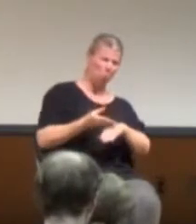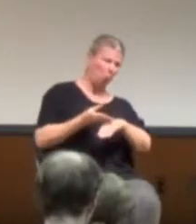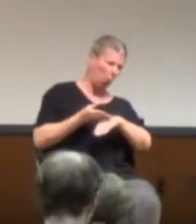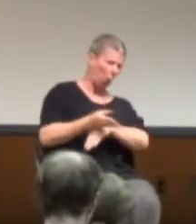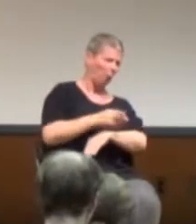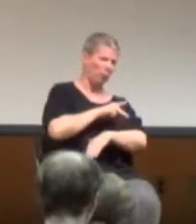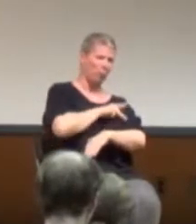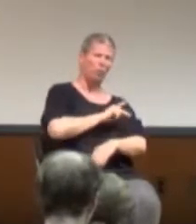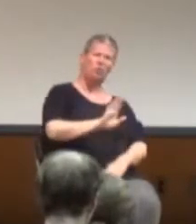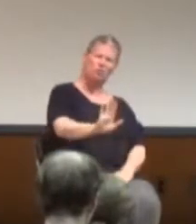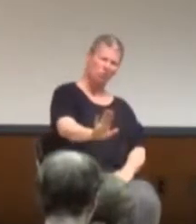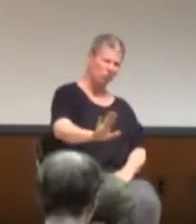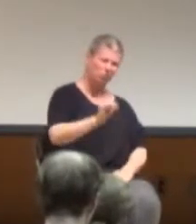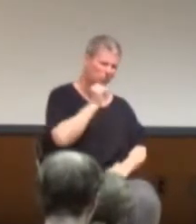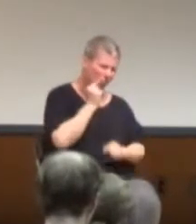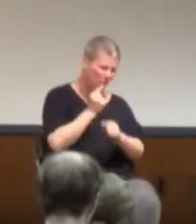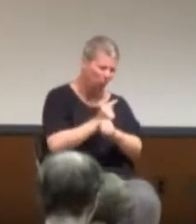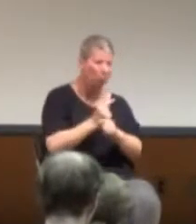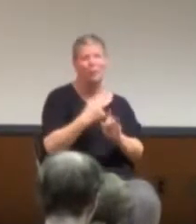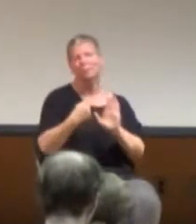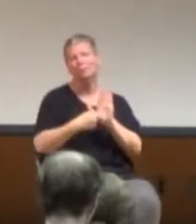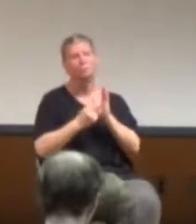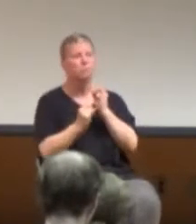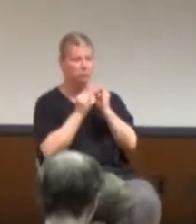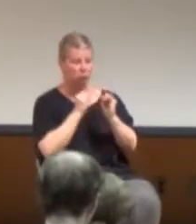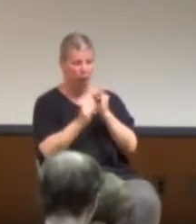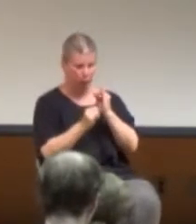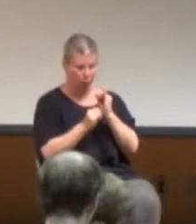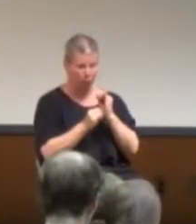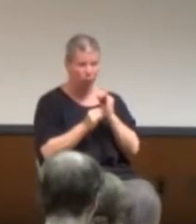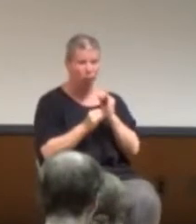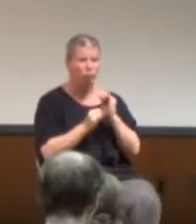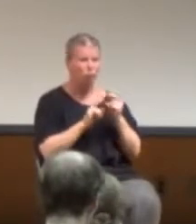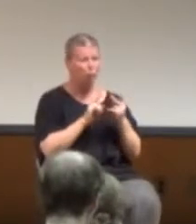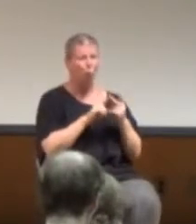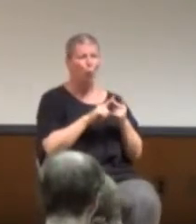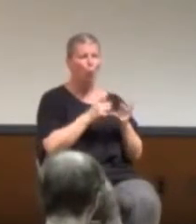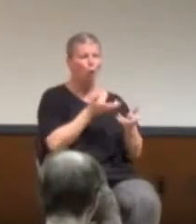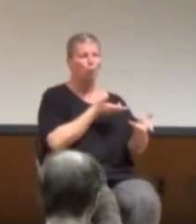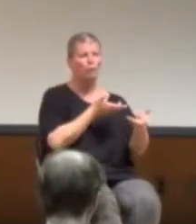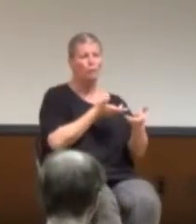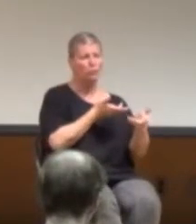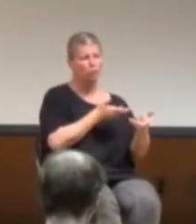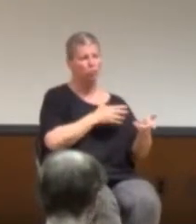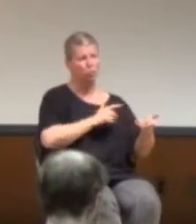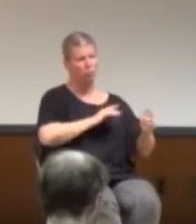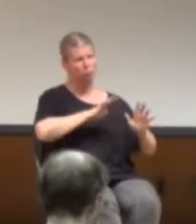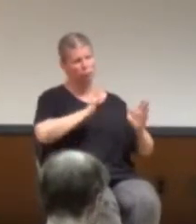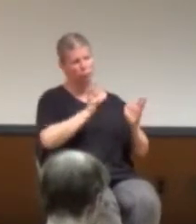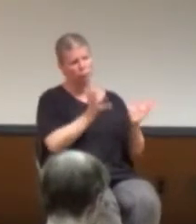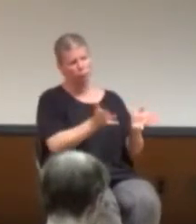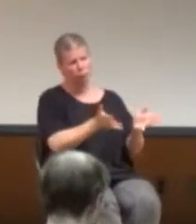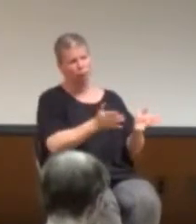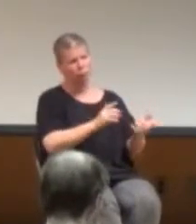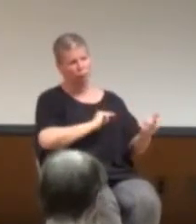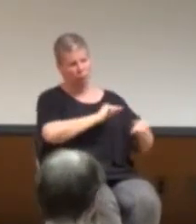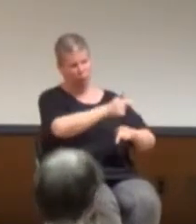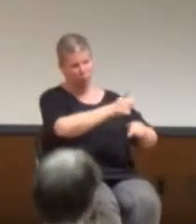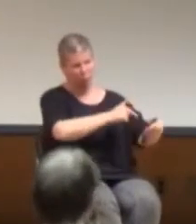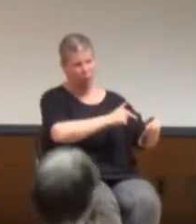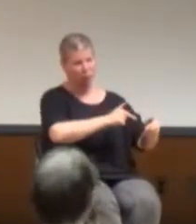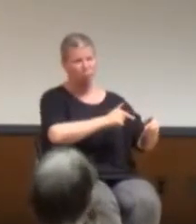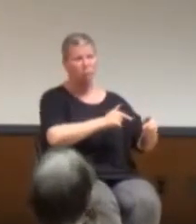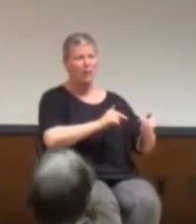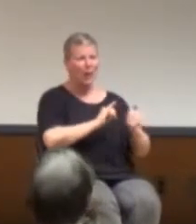appropriate to ask in an interview, or in, like, a conversation, and what you feel needs to be expressed for the people?